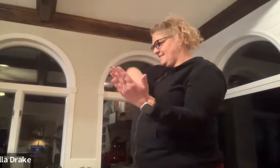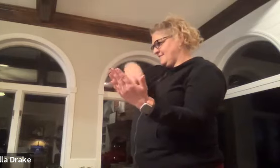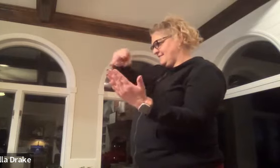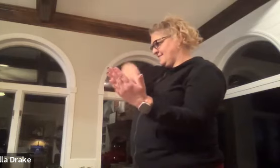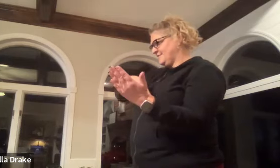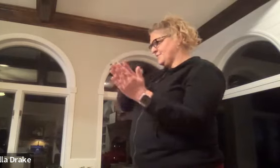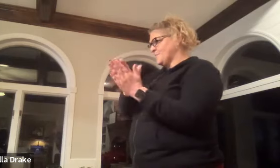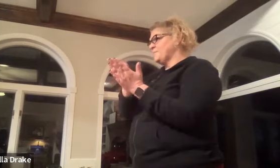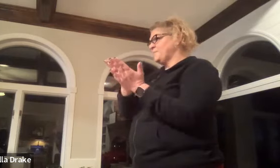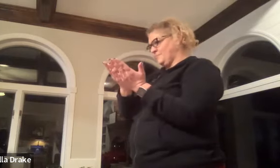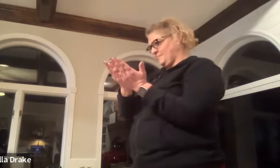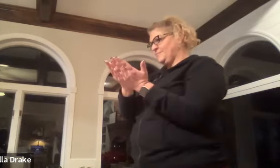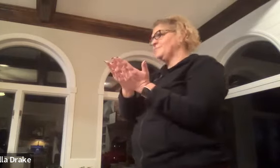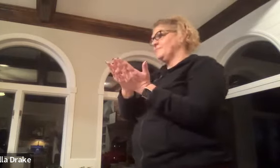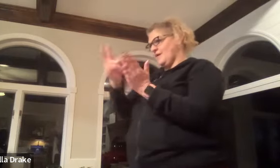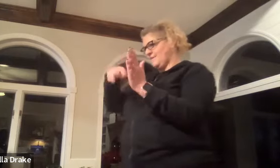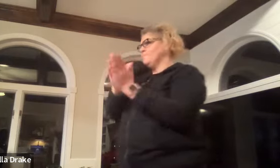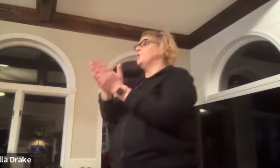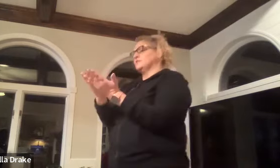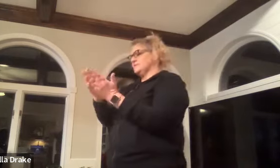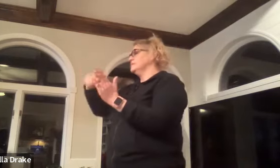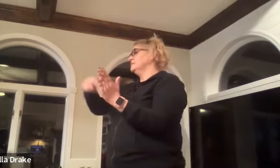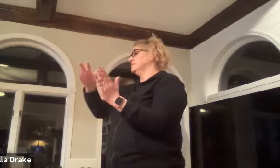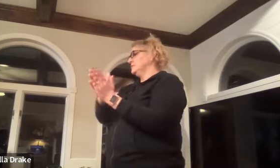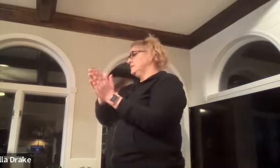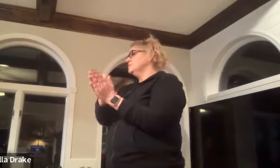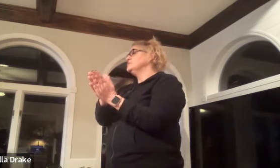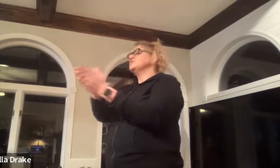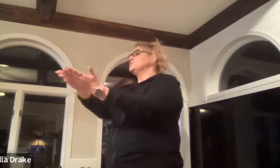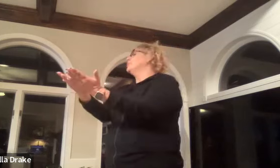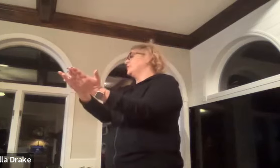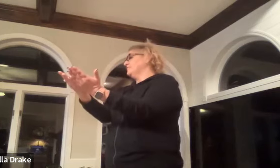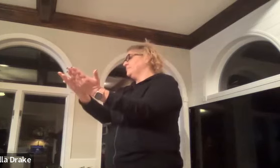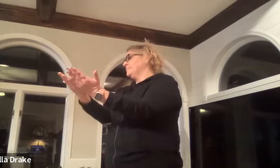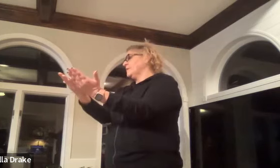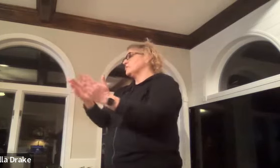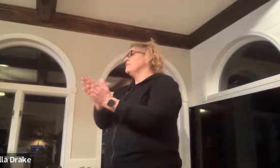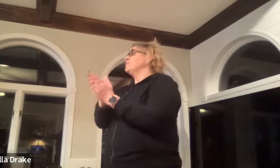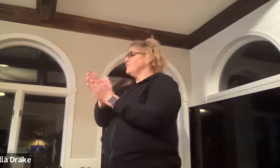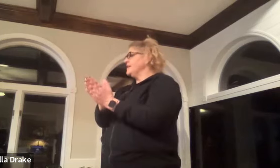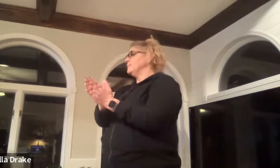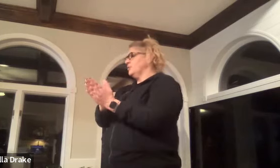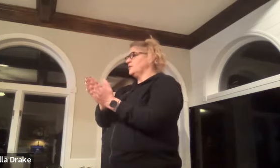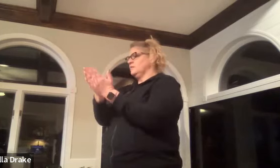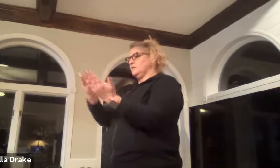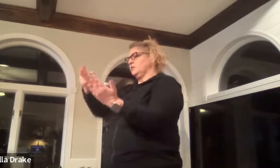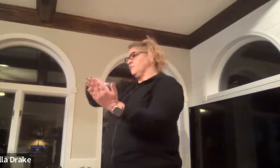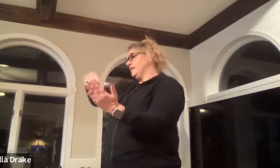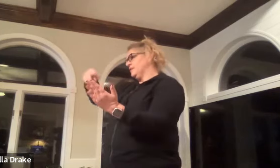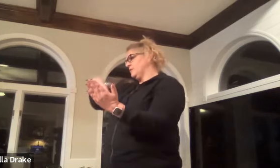so is books the whole sign yeah books this is a book so if you're reading a book you're reading a